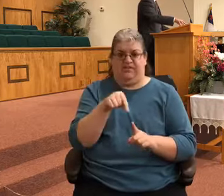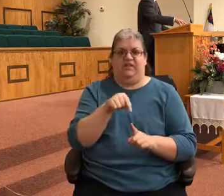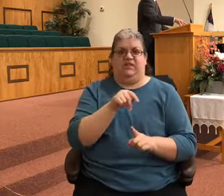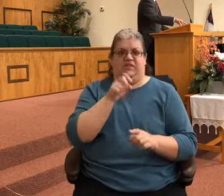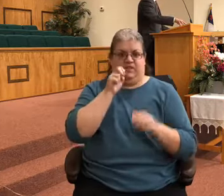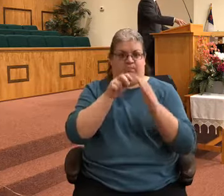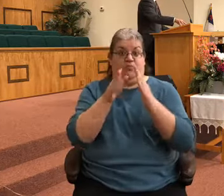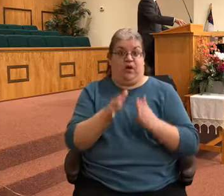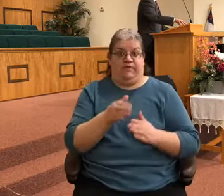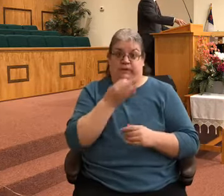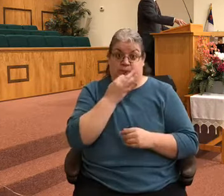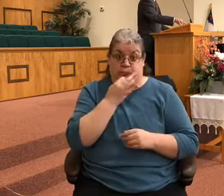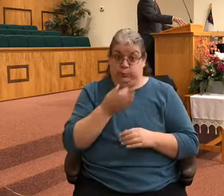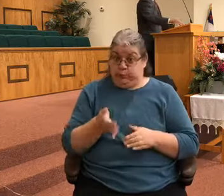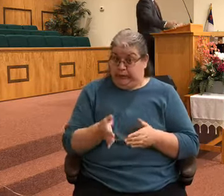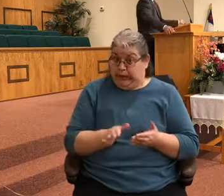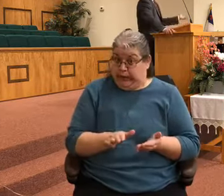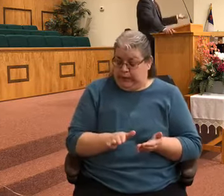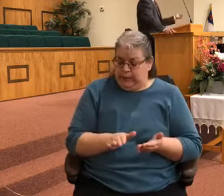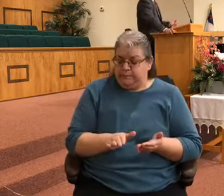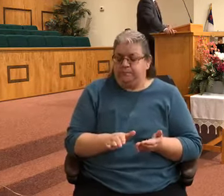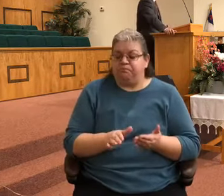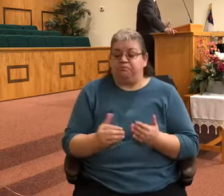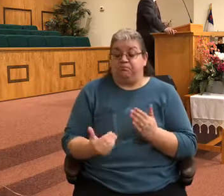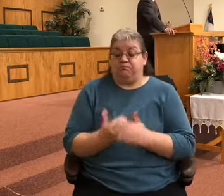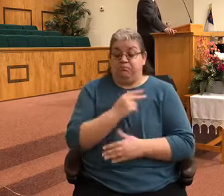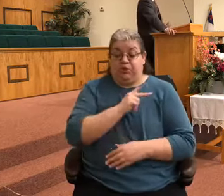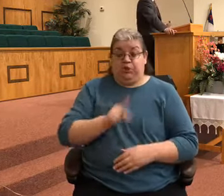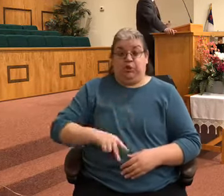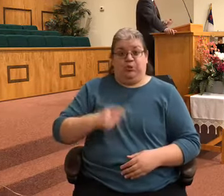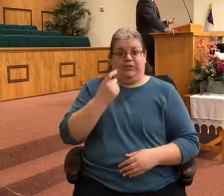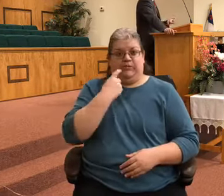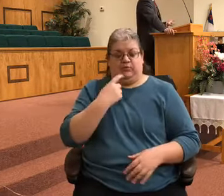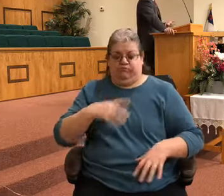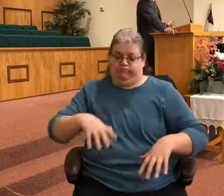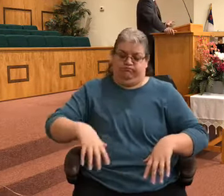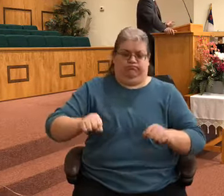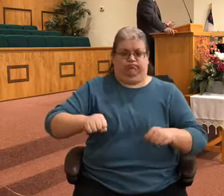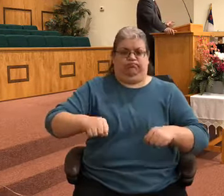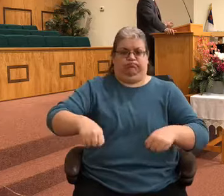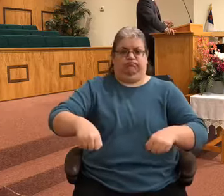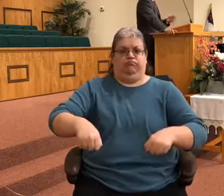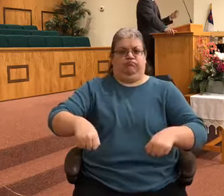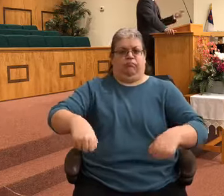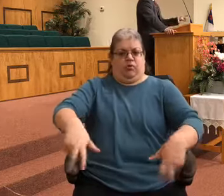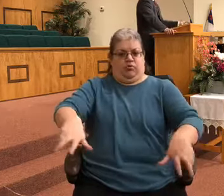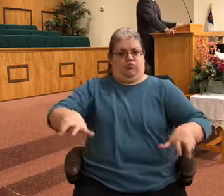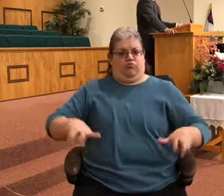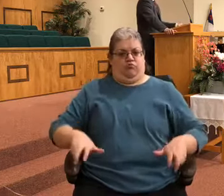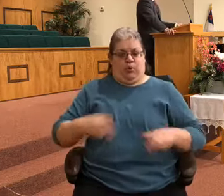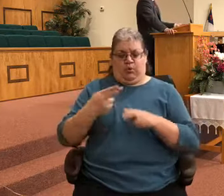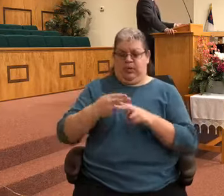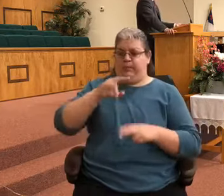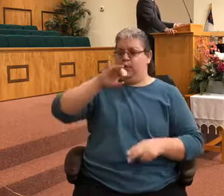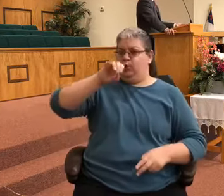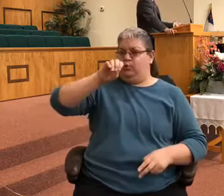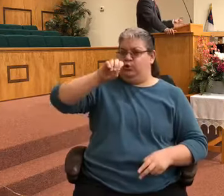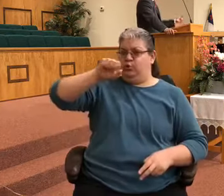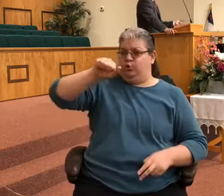ready to die. A new king has just taken the throne. His name is Joash. Now, his grandfather had sought